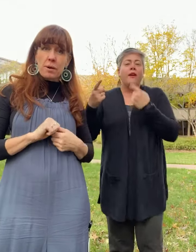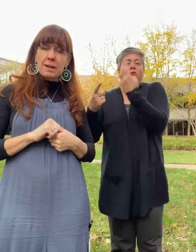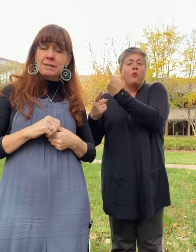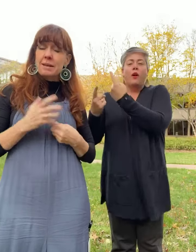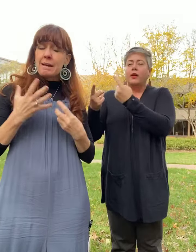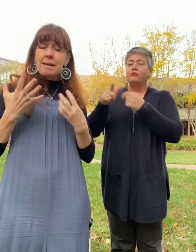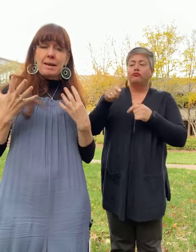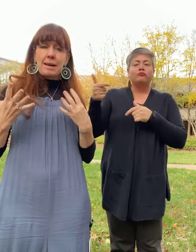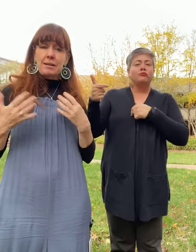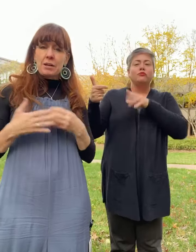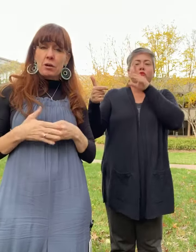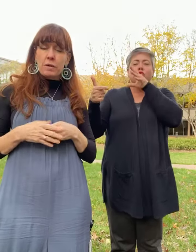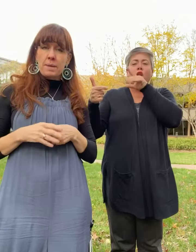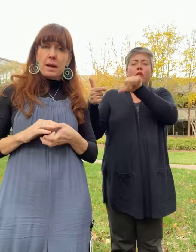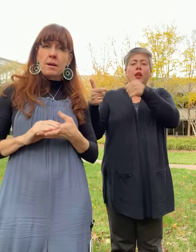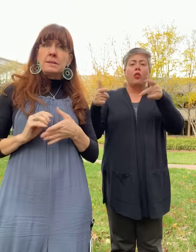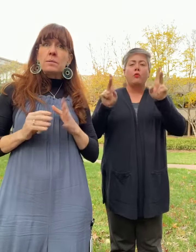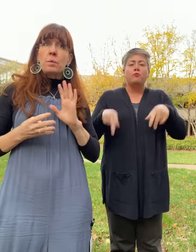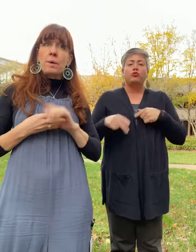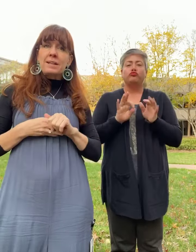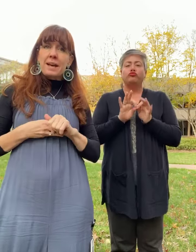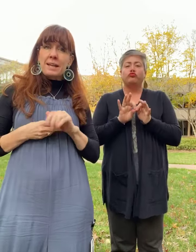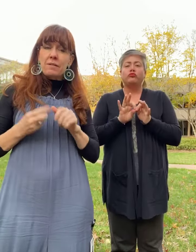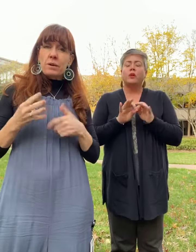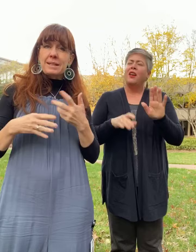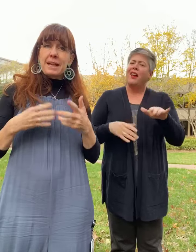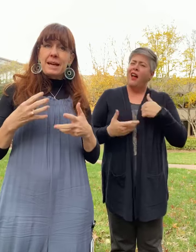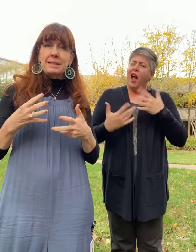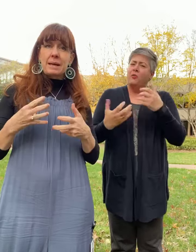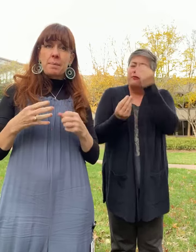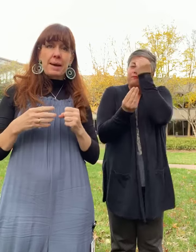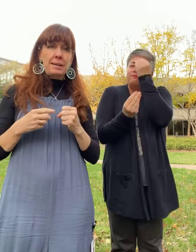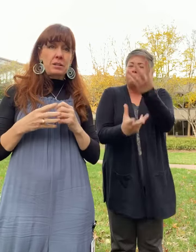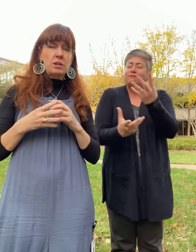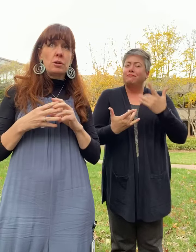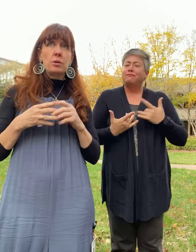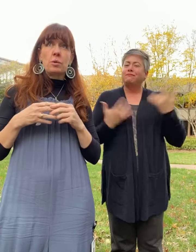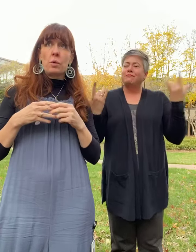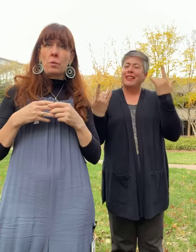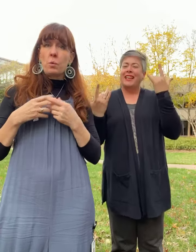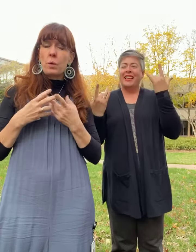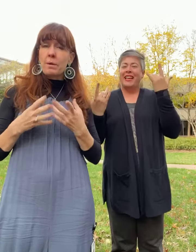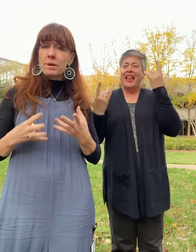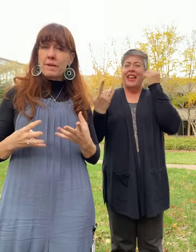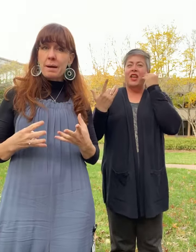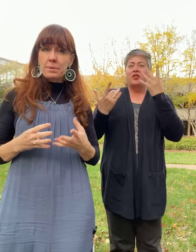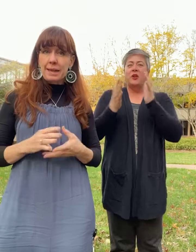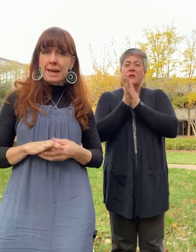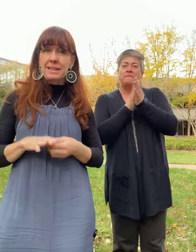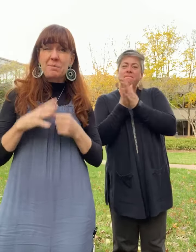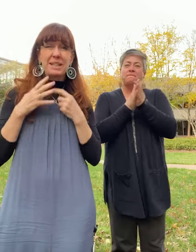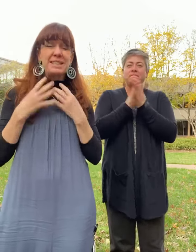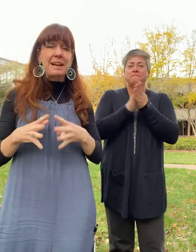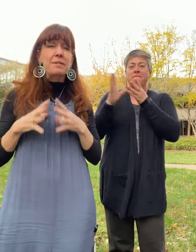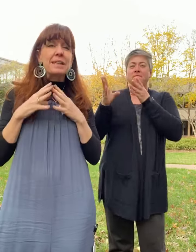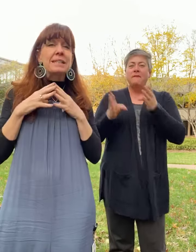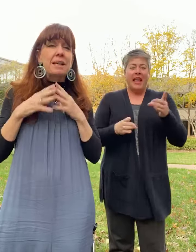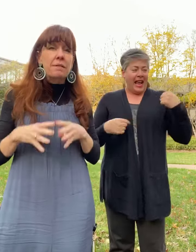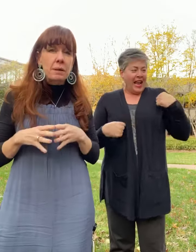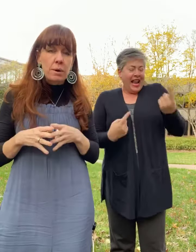and go from there. We wanted to kind of give you guys a heads up as to what we've got planned and we definitely, definitely want